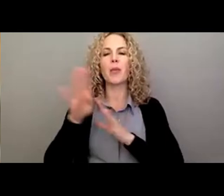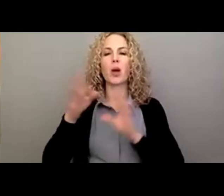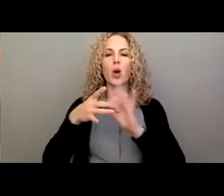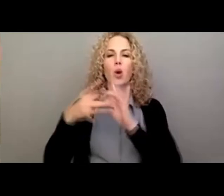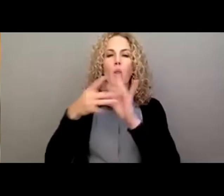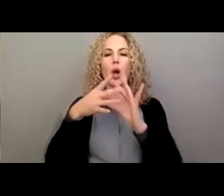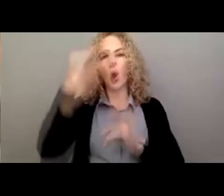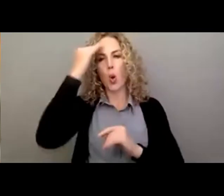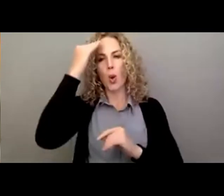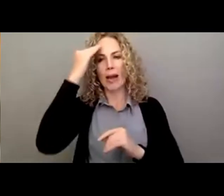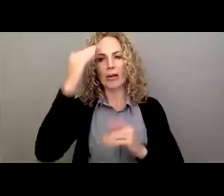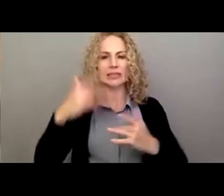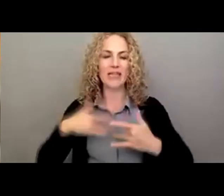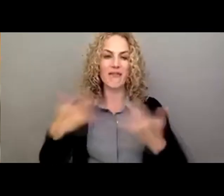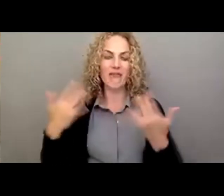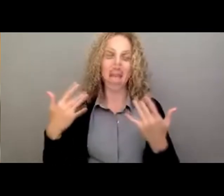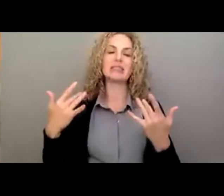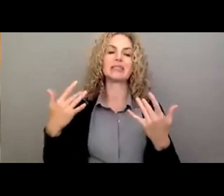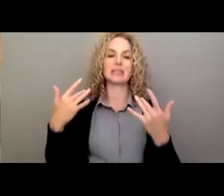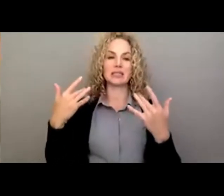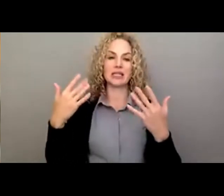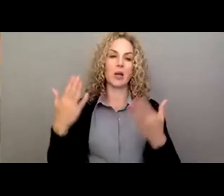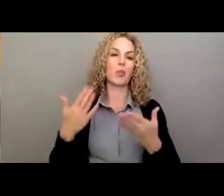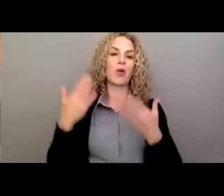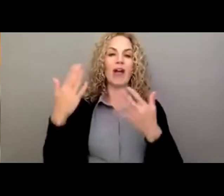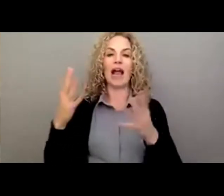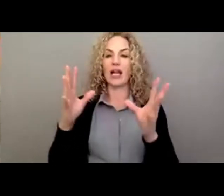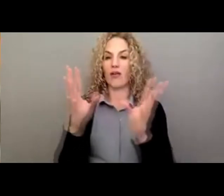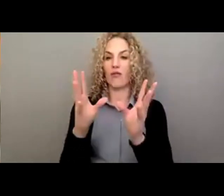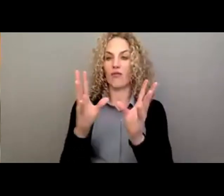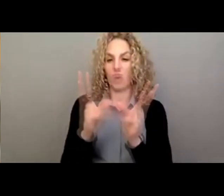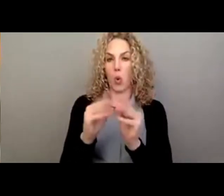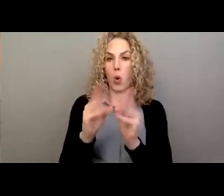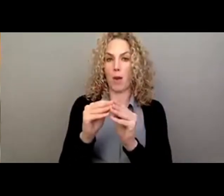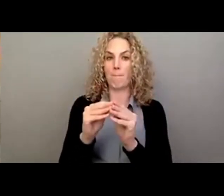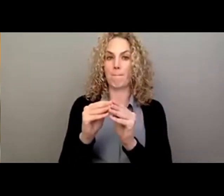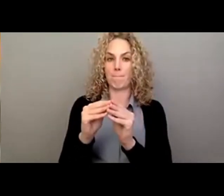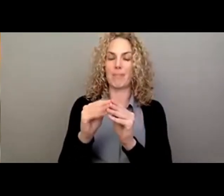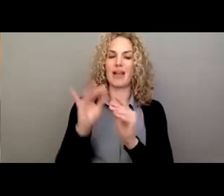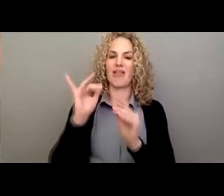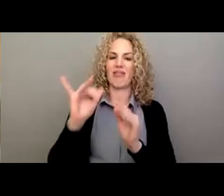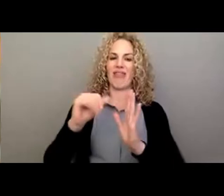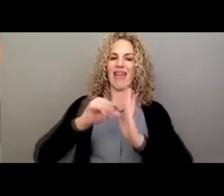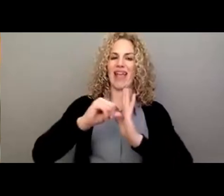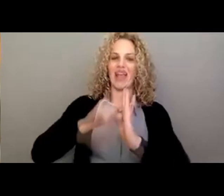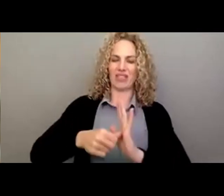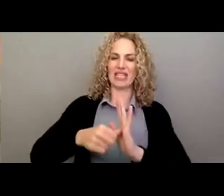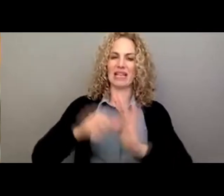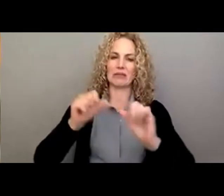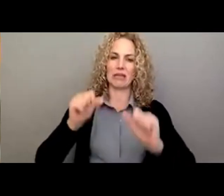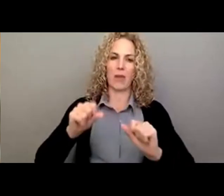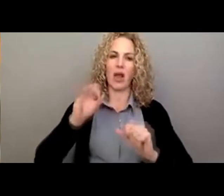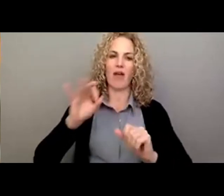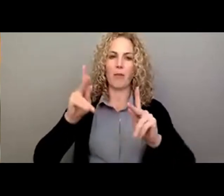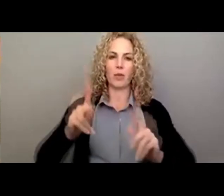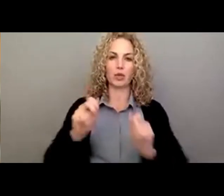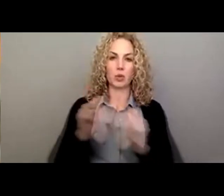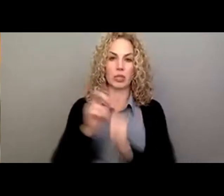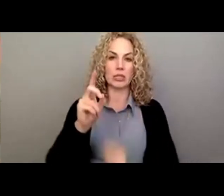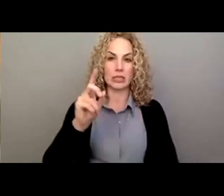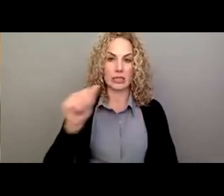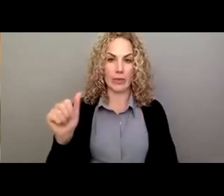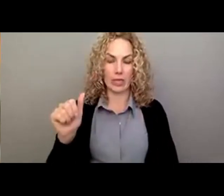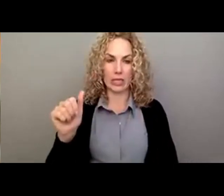programs. It's charged with providing a forum that emphasizes the capabilities of persons with disabilities.